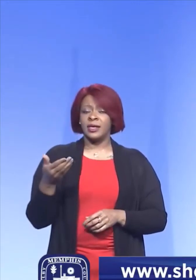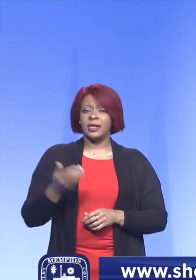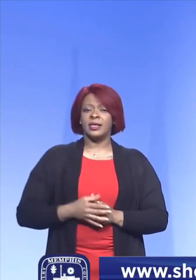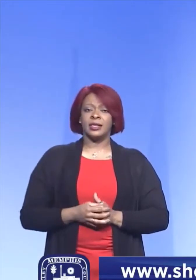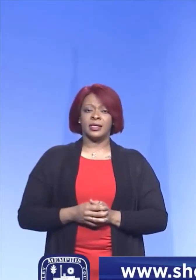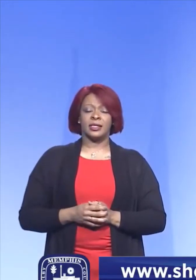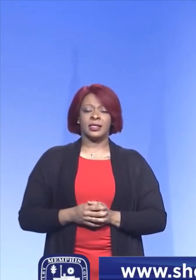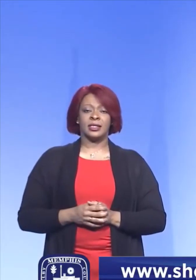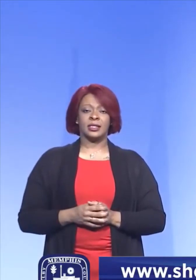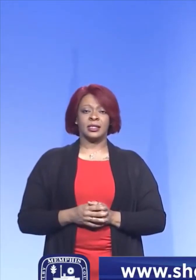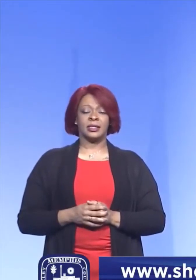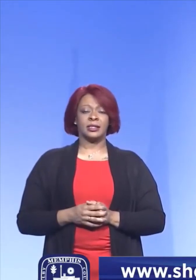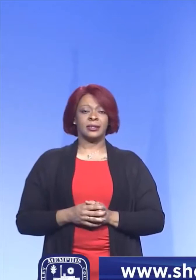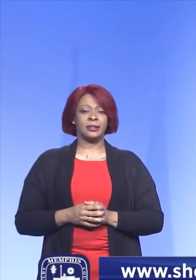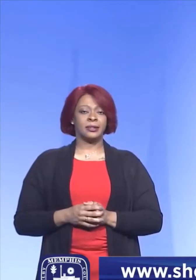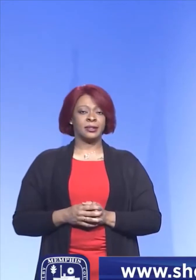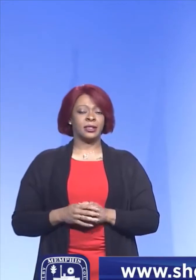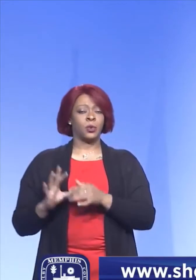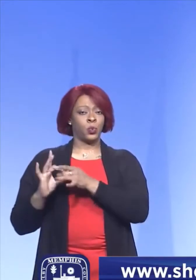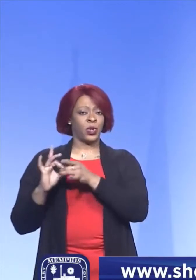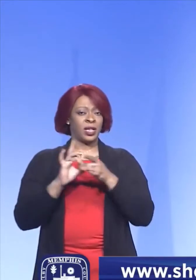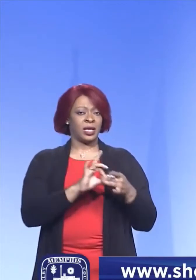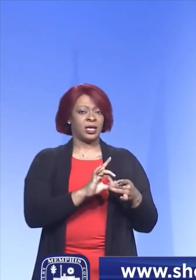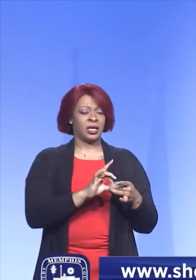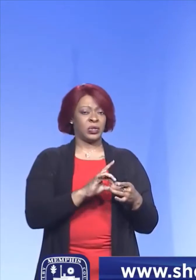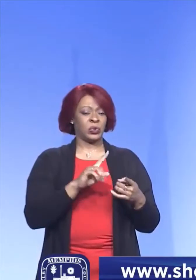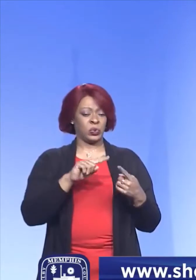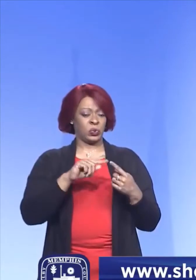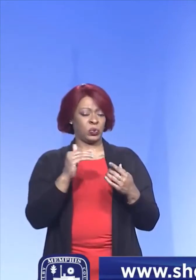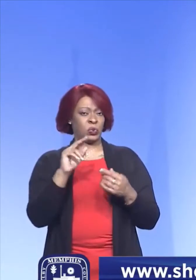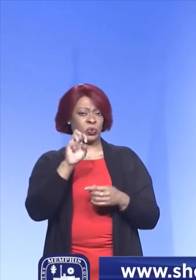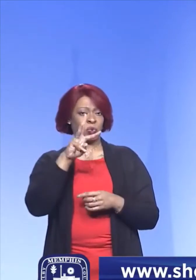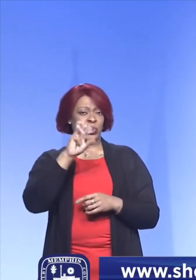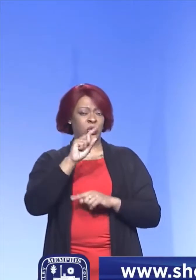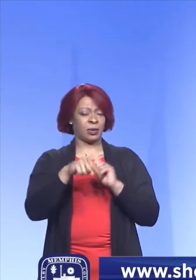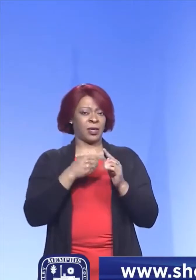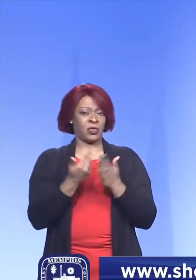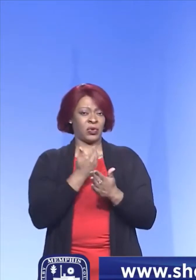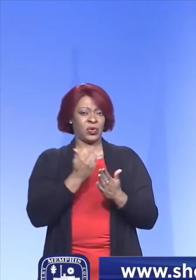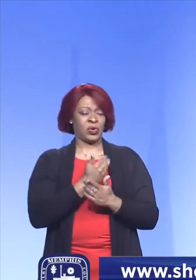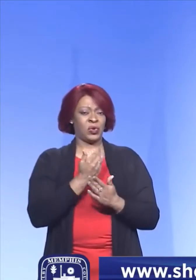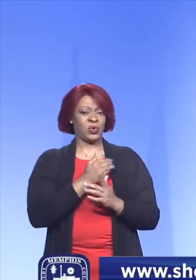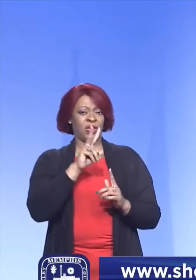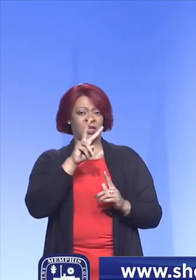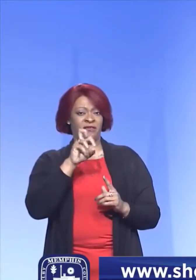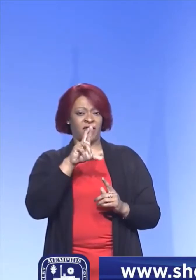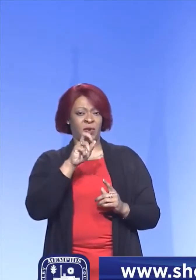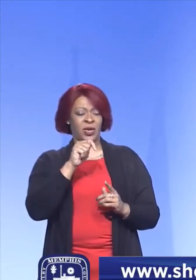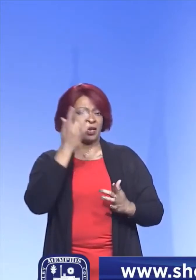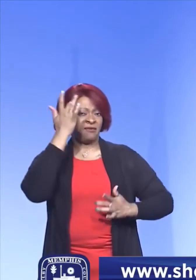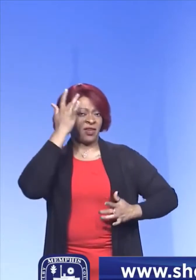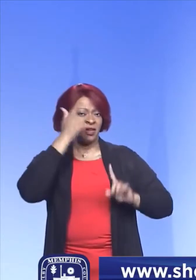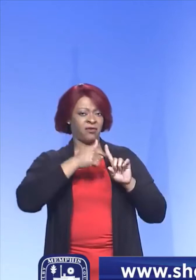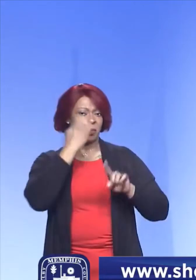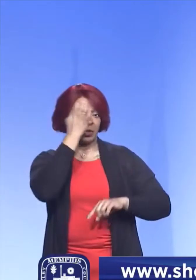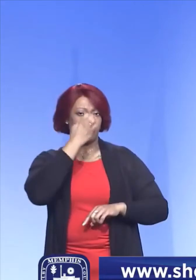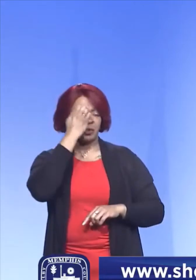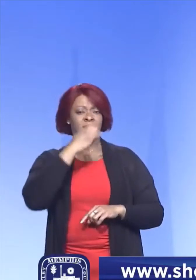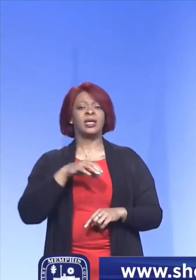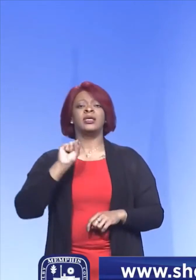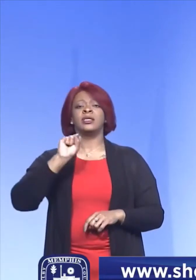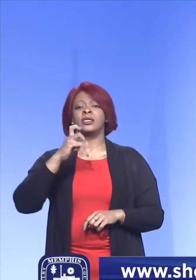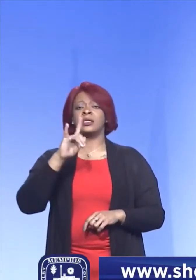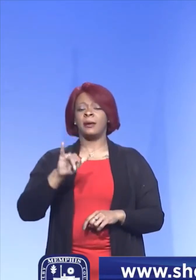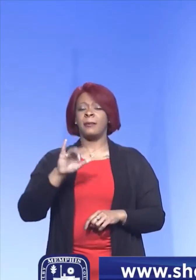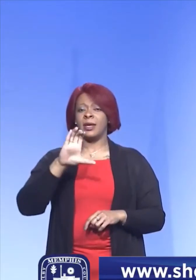related to this news about the variant is that the Sheabba County Health Department's